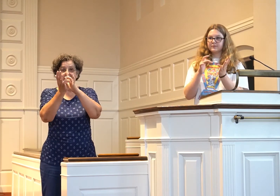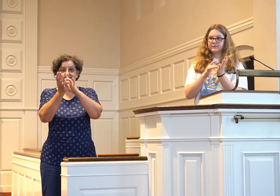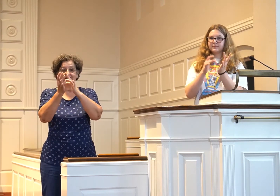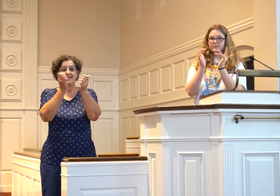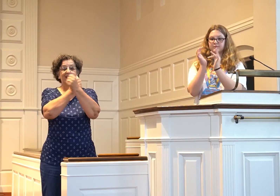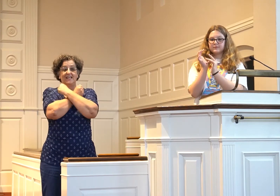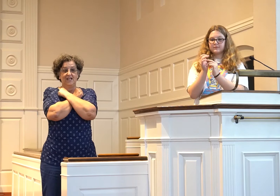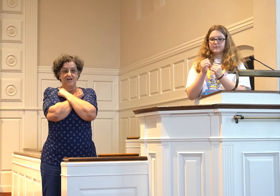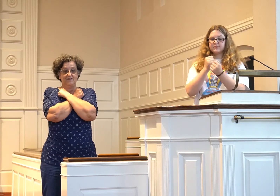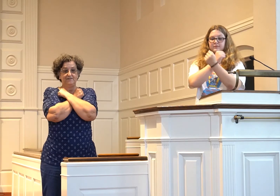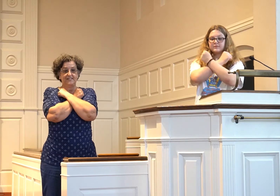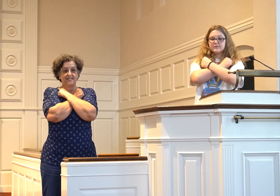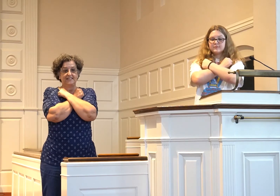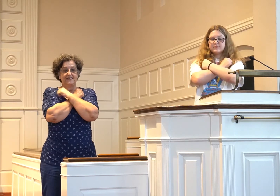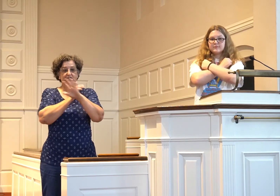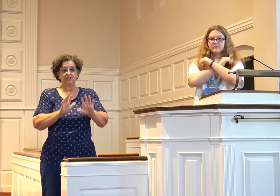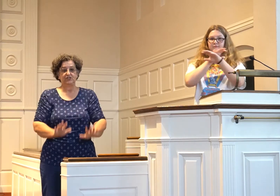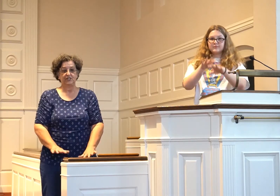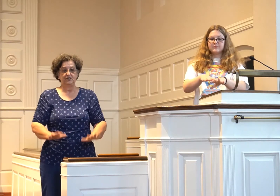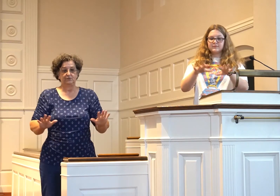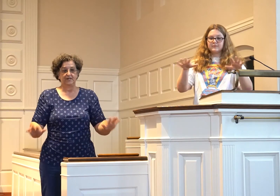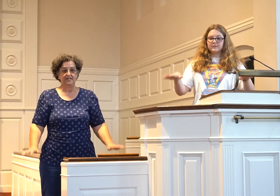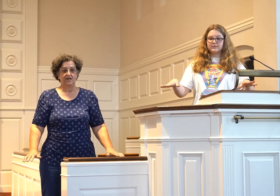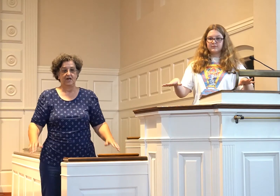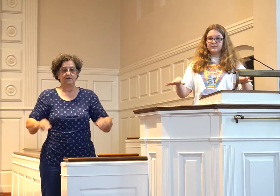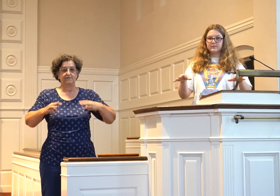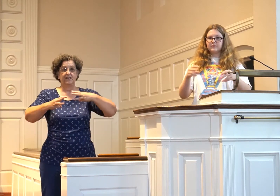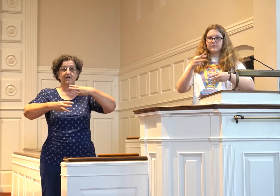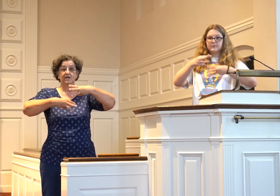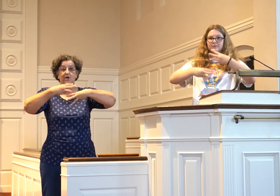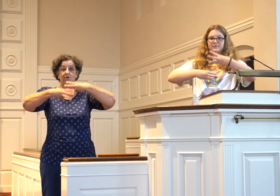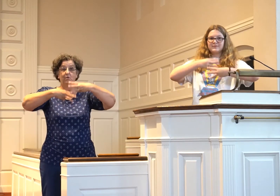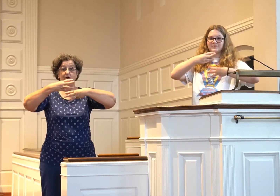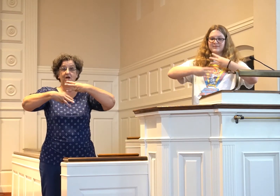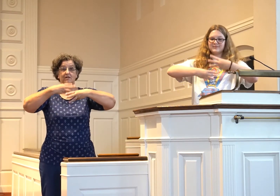loves the little children of the world.